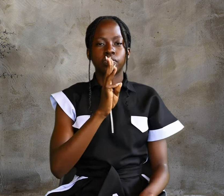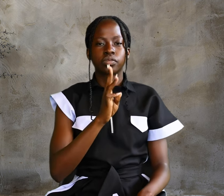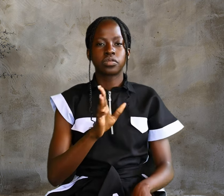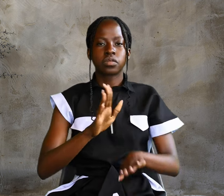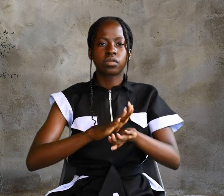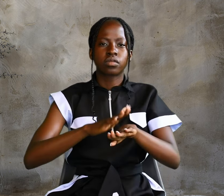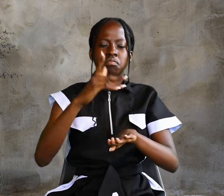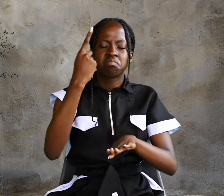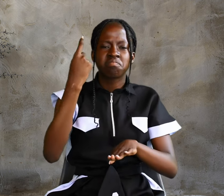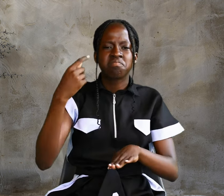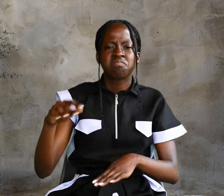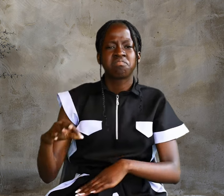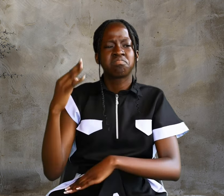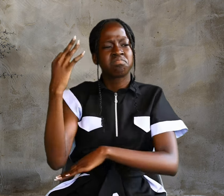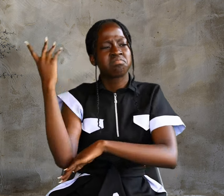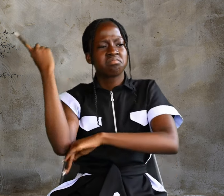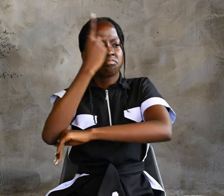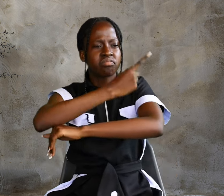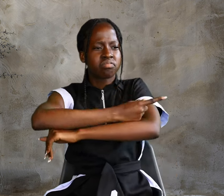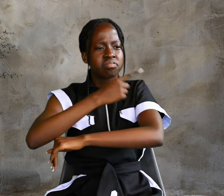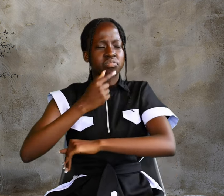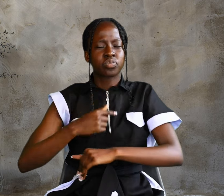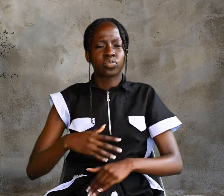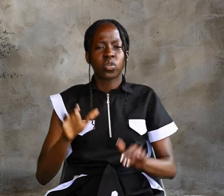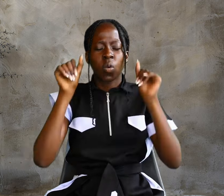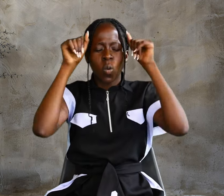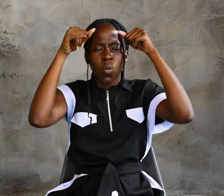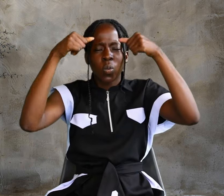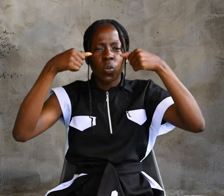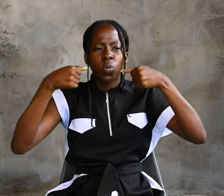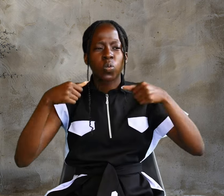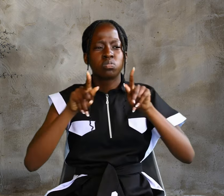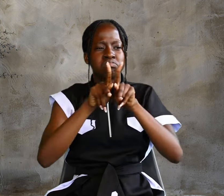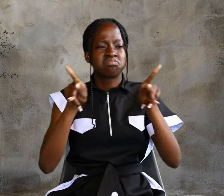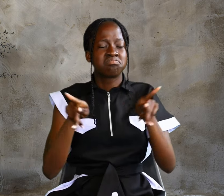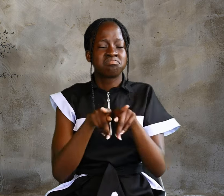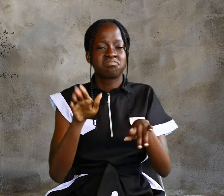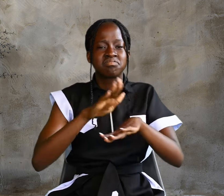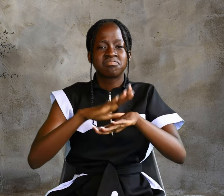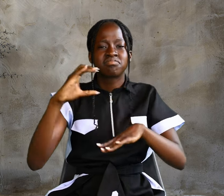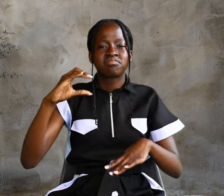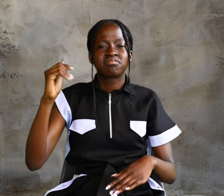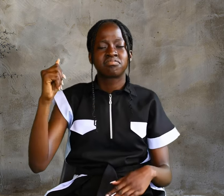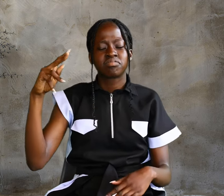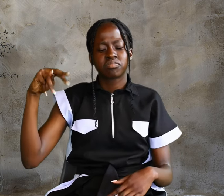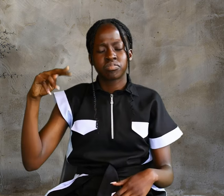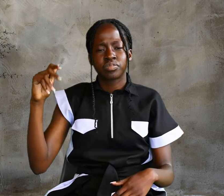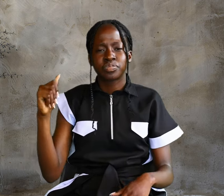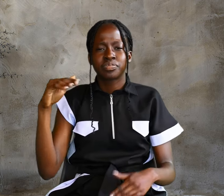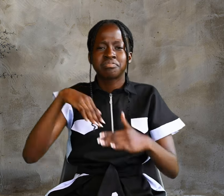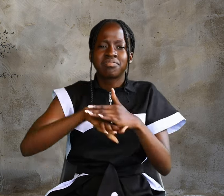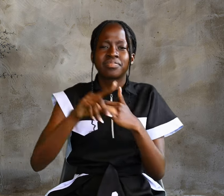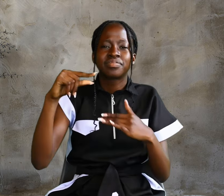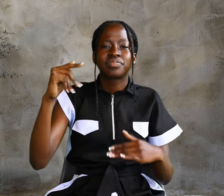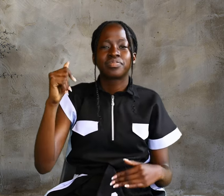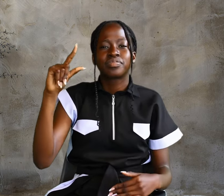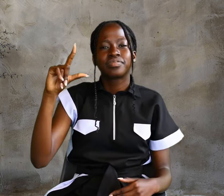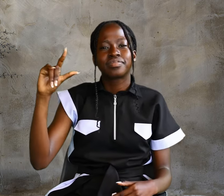On the third day, a wedding took place at Cana in Galilee.